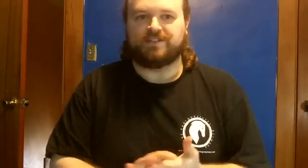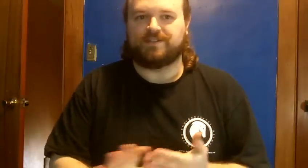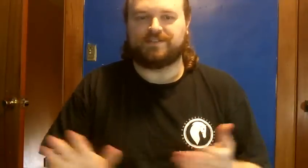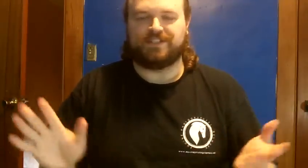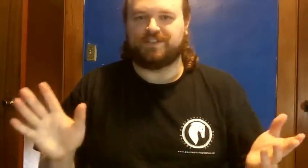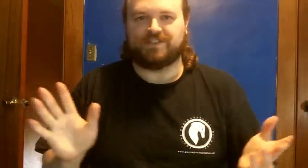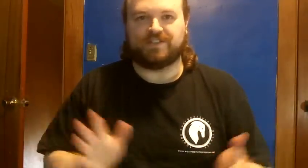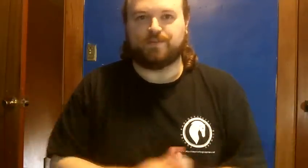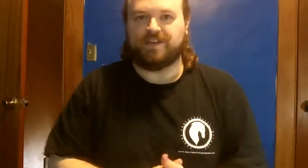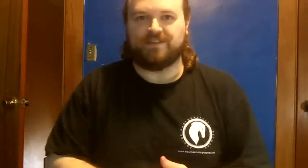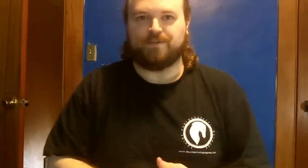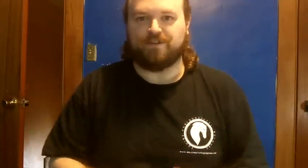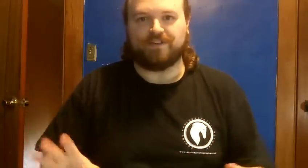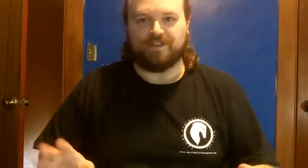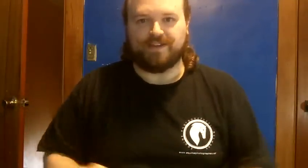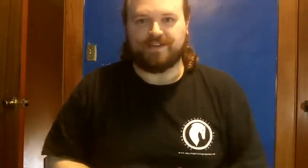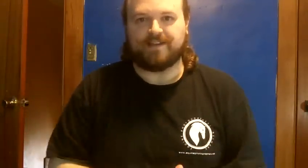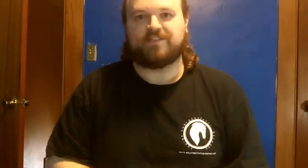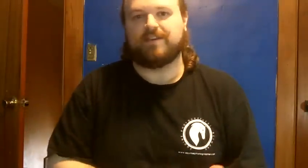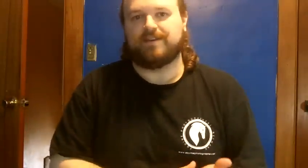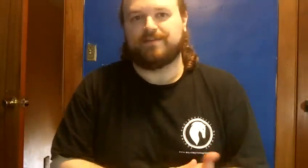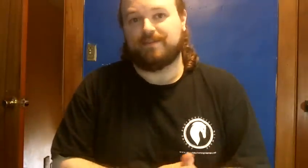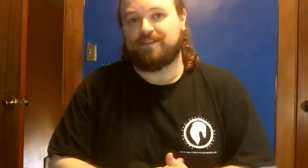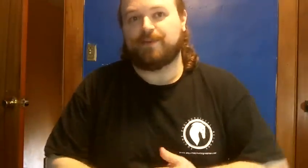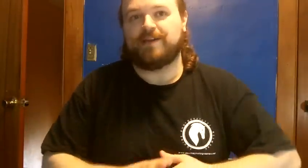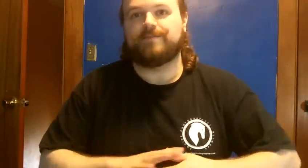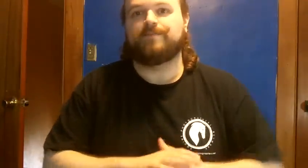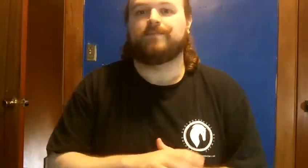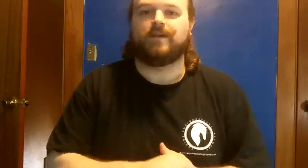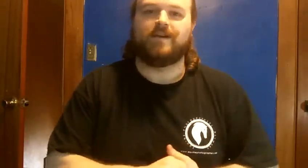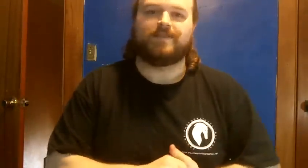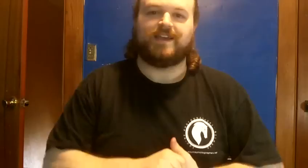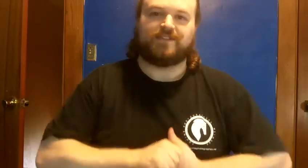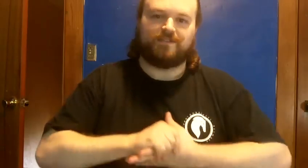she just explains it perfectly and that's uh that's about it all right thanks